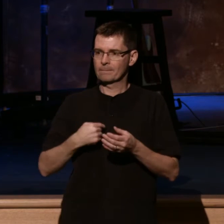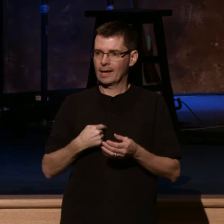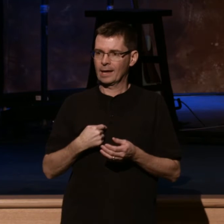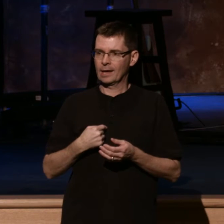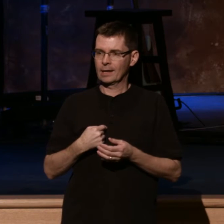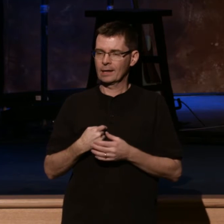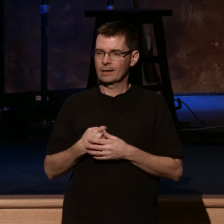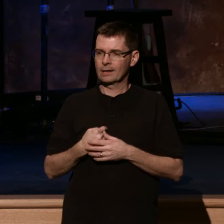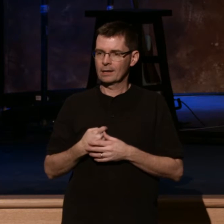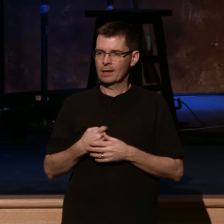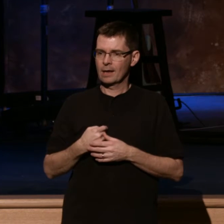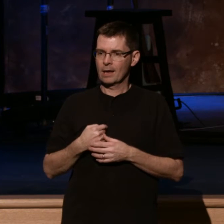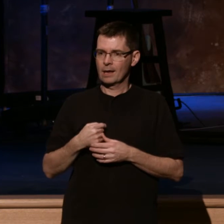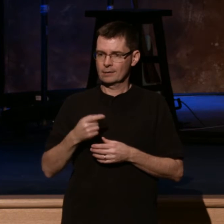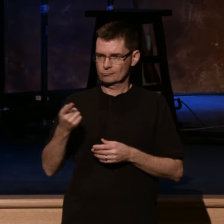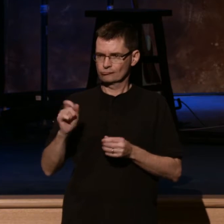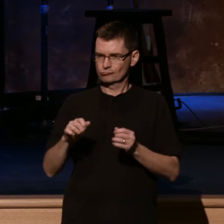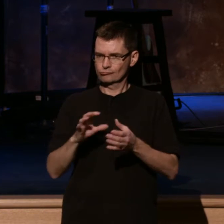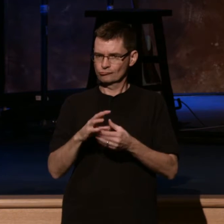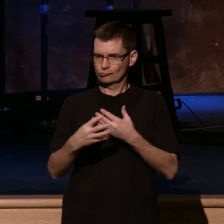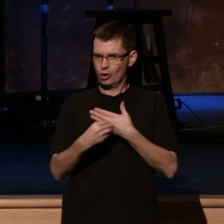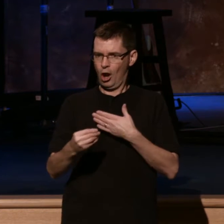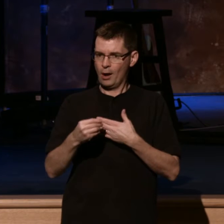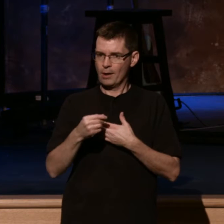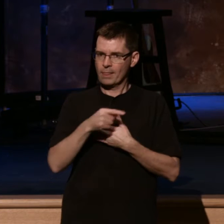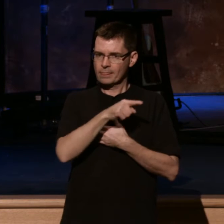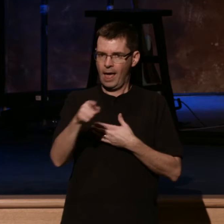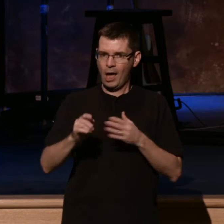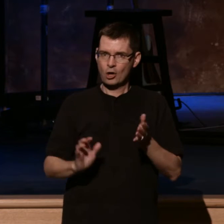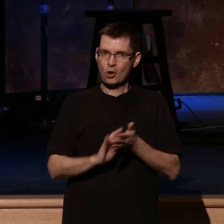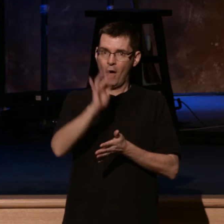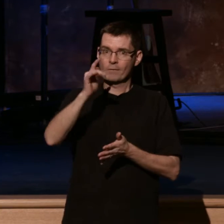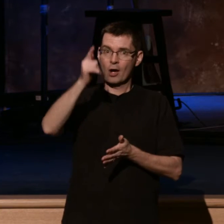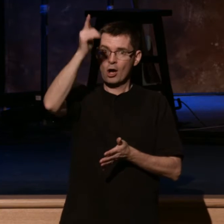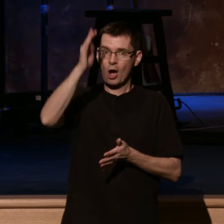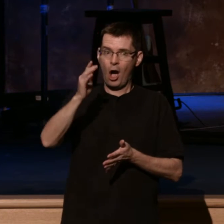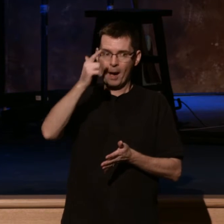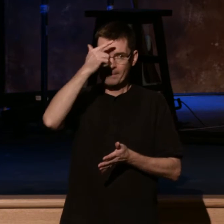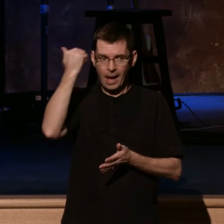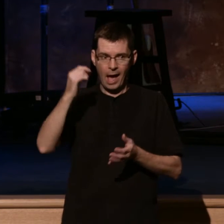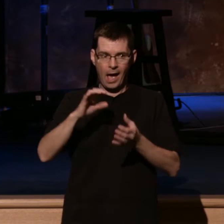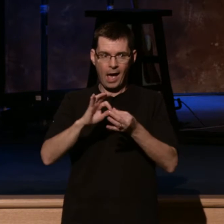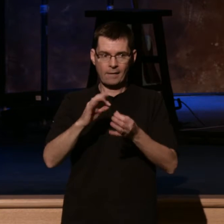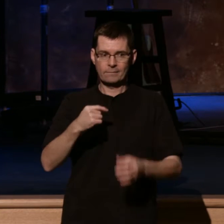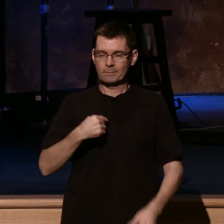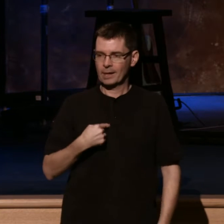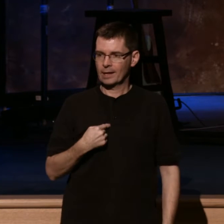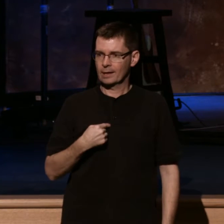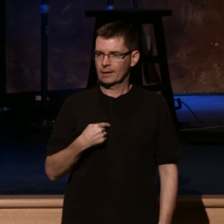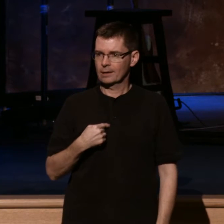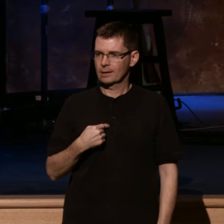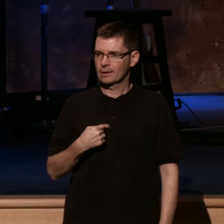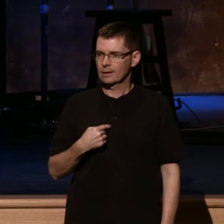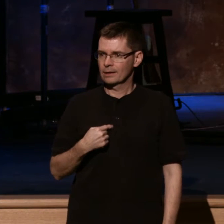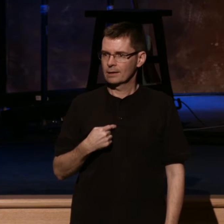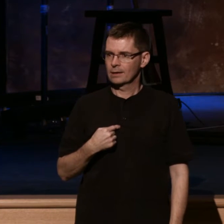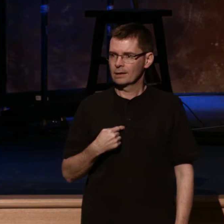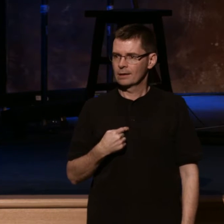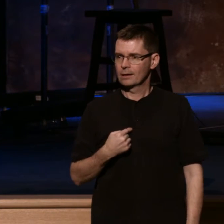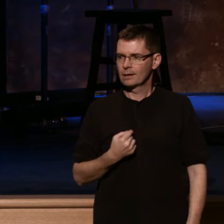Say that with me. They glorified God because of me. That's the mark